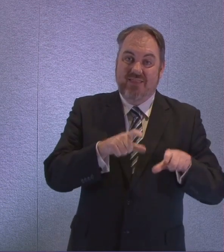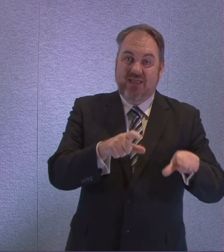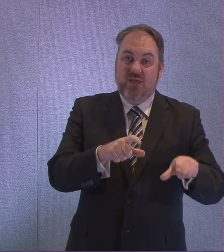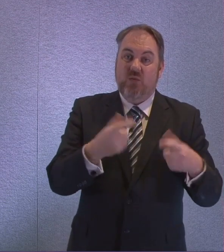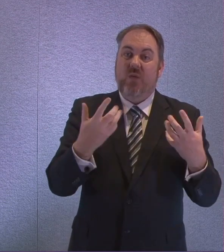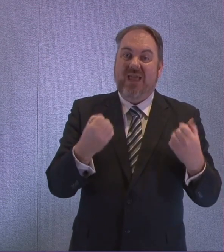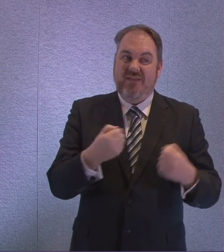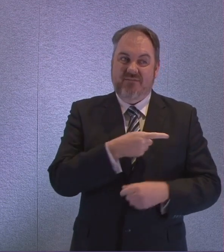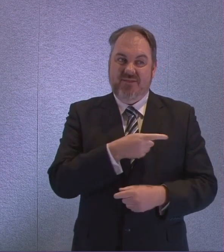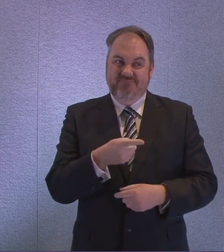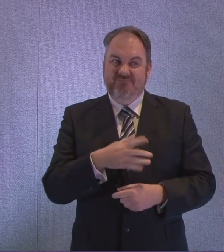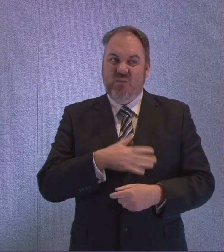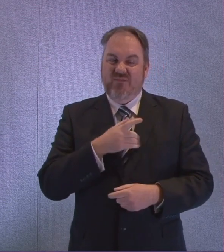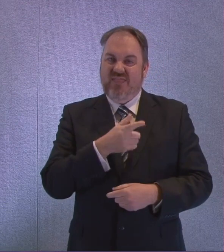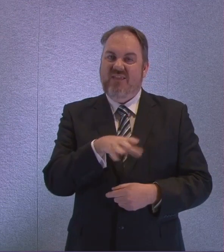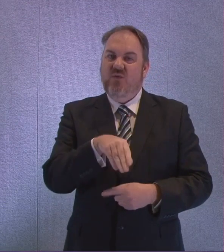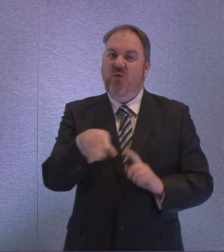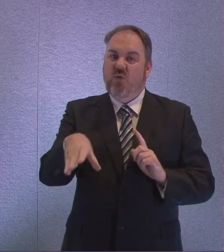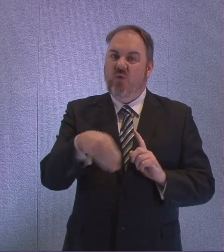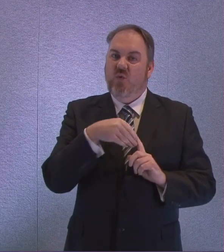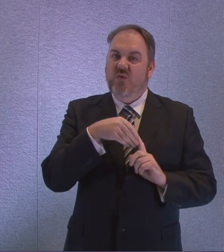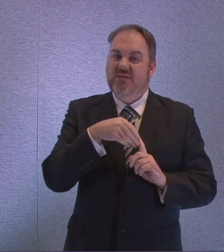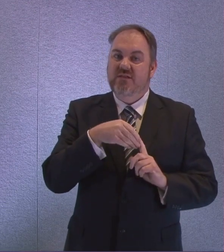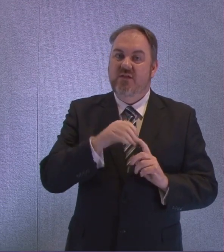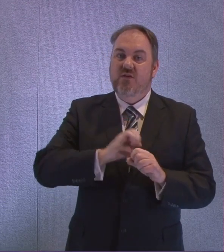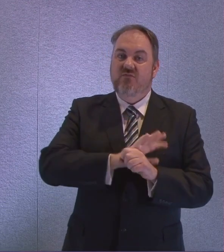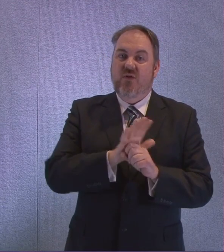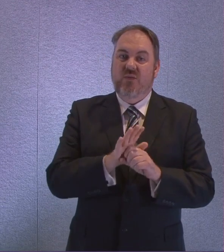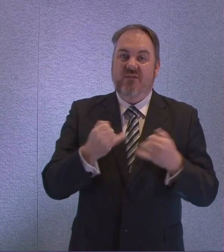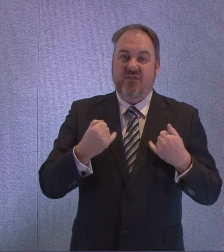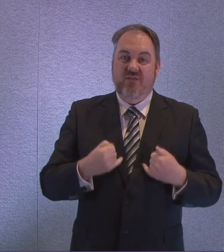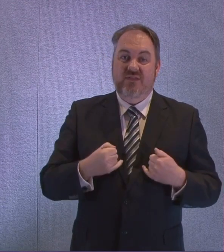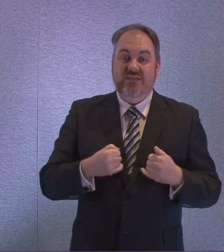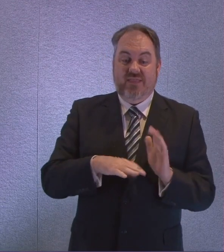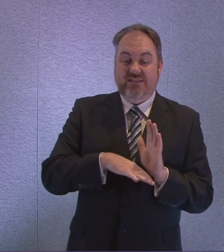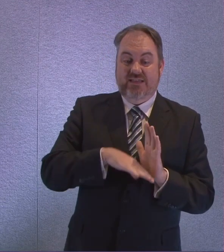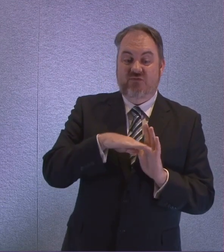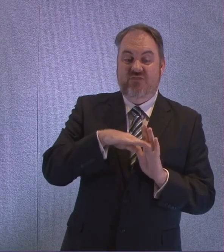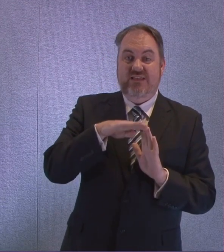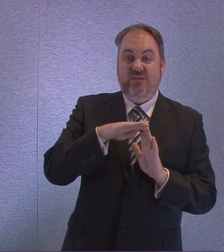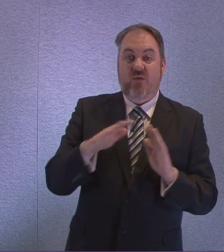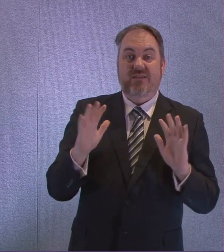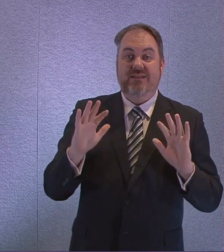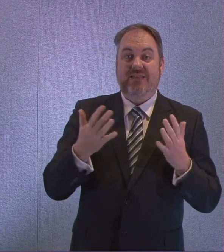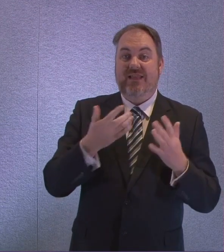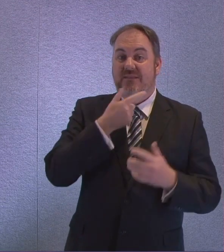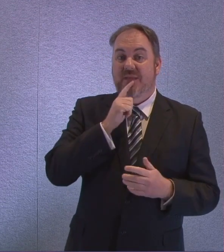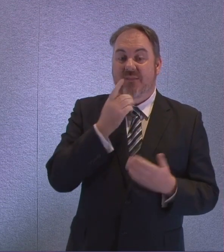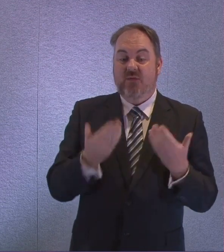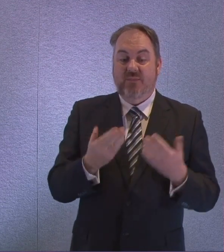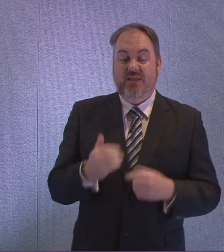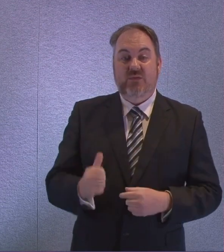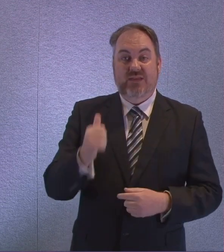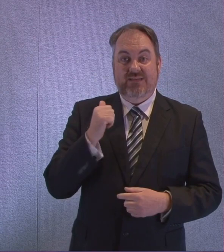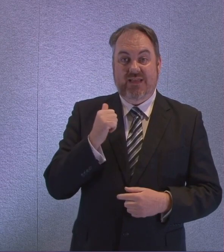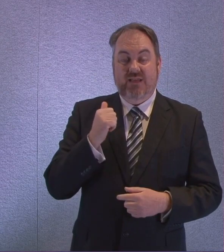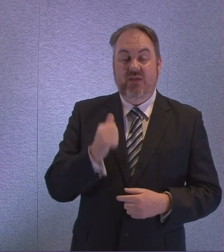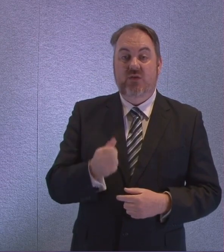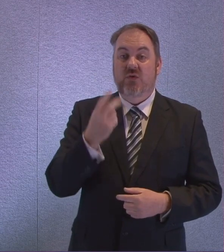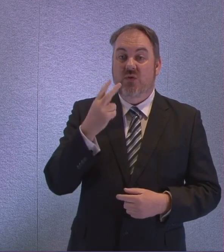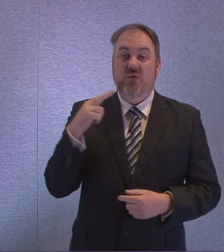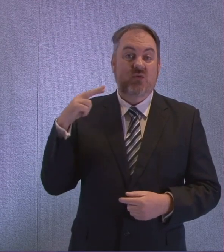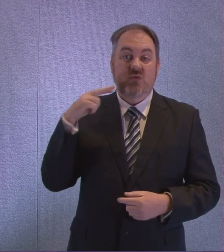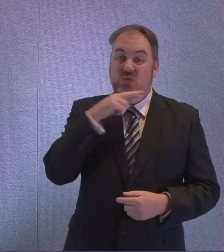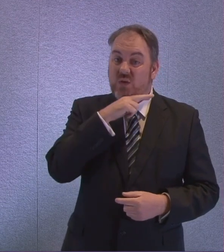or suspected COVID-19. That is an increase of 10 on the number reported yesterday. And a total of 212